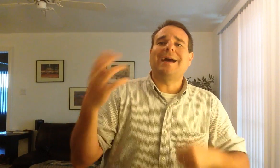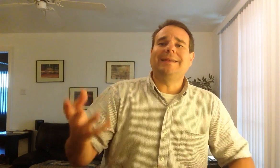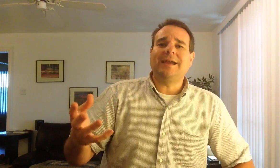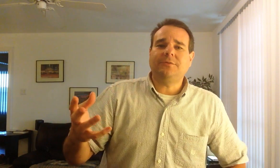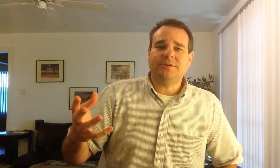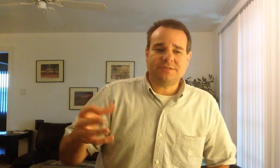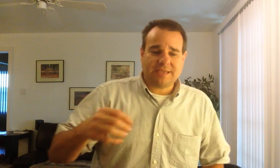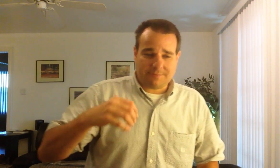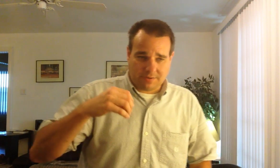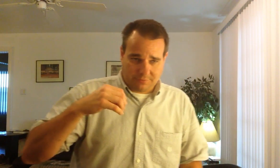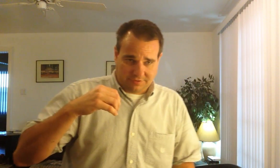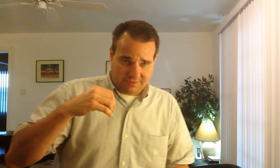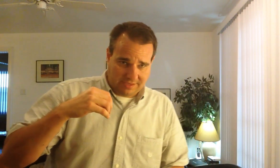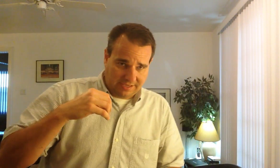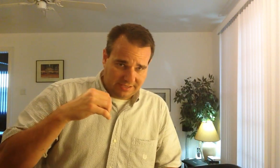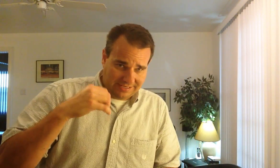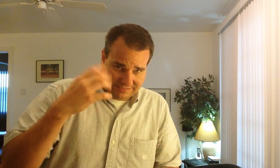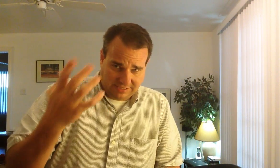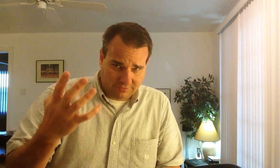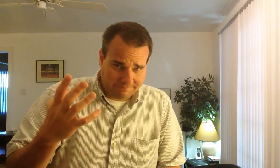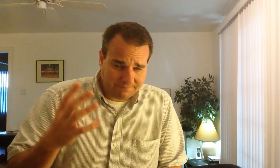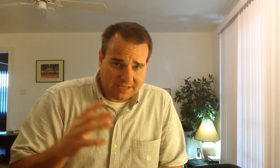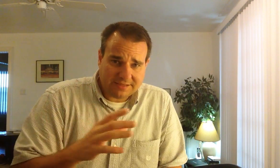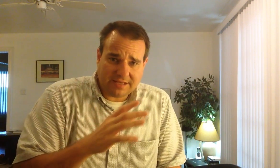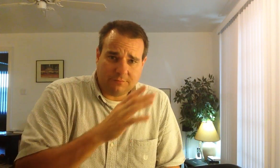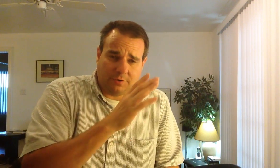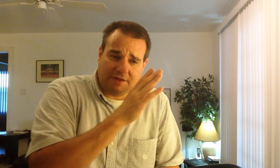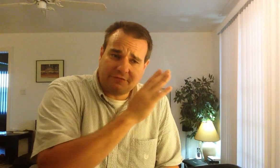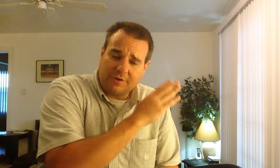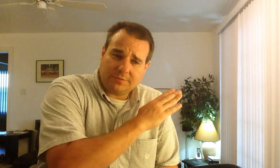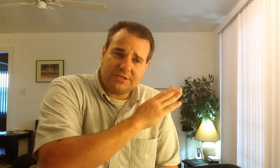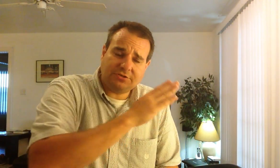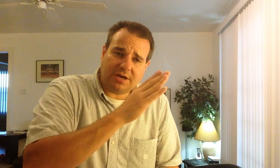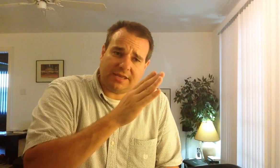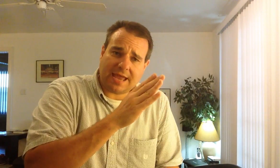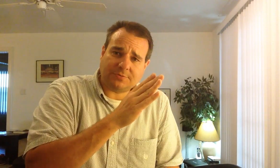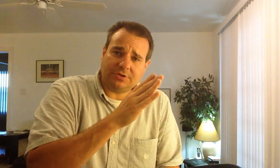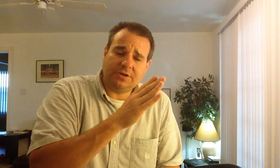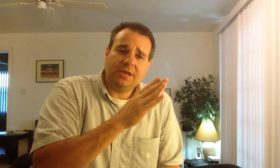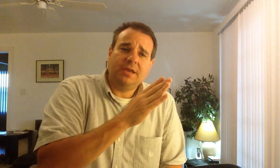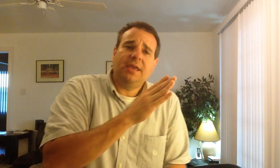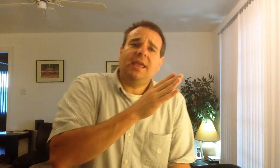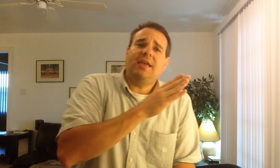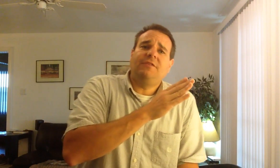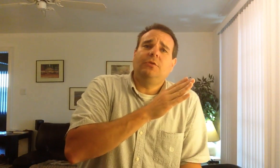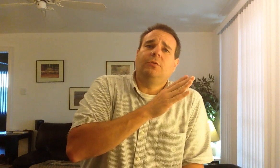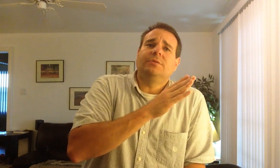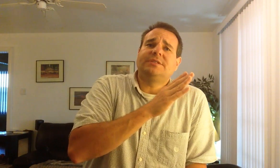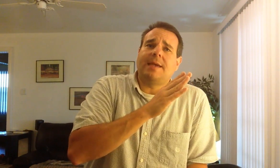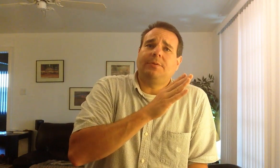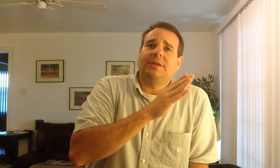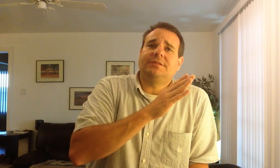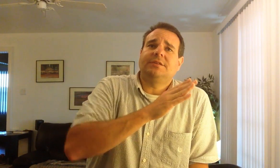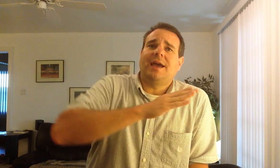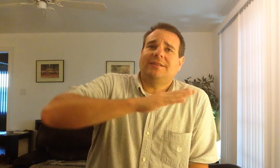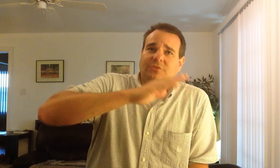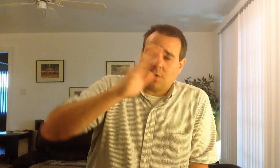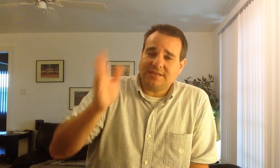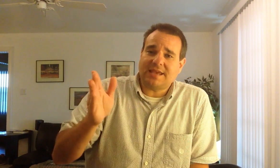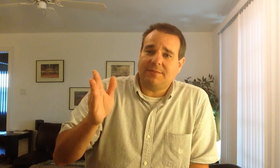guy Nyquist came up with his theorem that whatever frequency you're trying to capture, if you sample it twice that